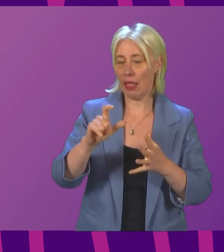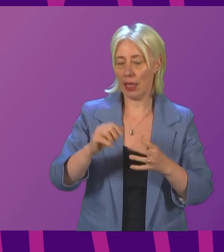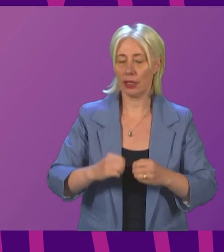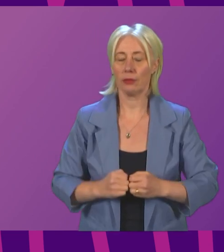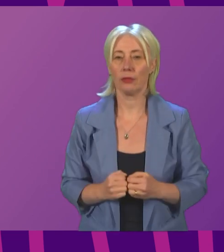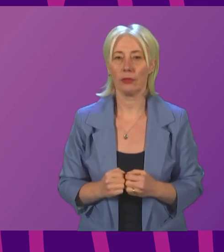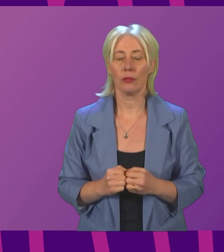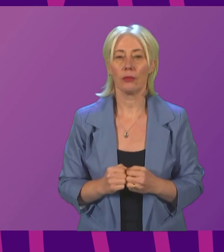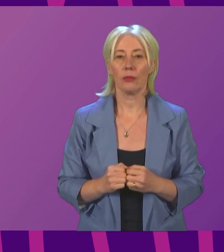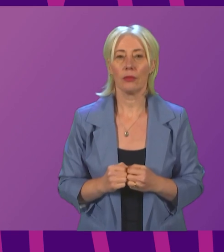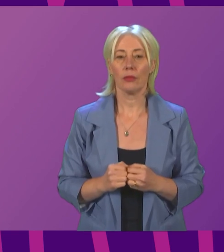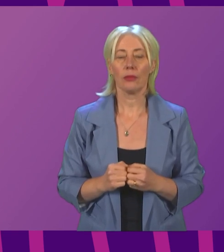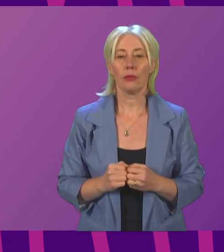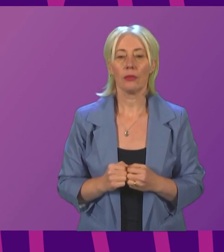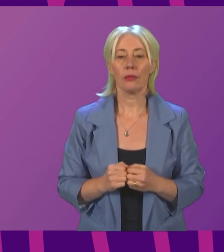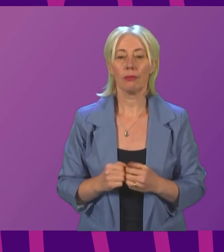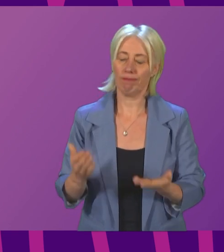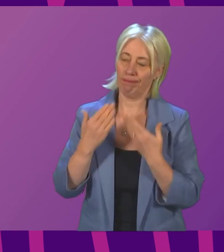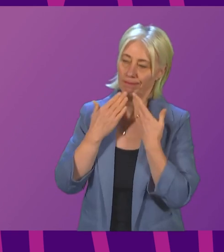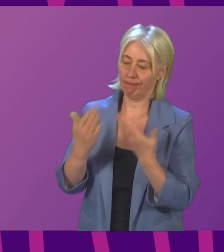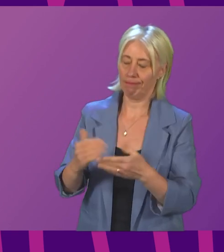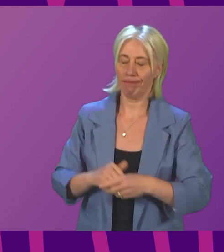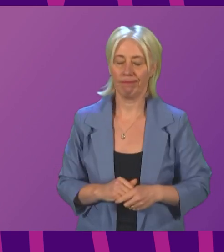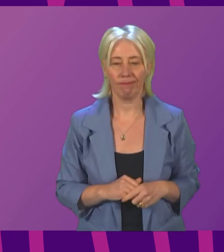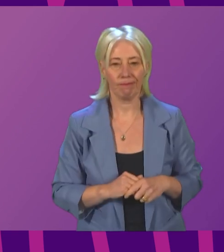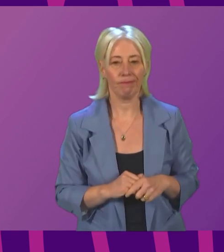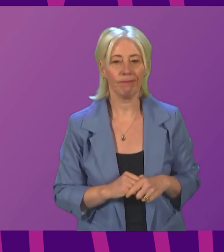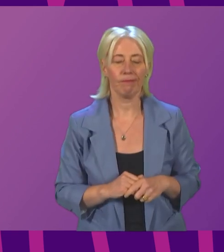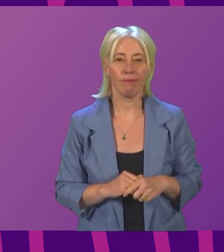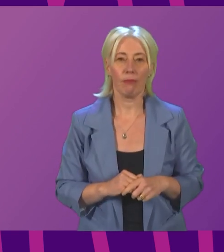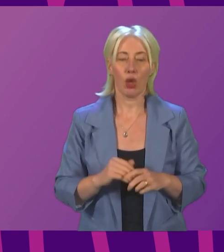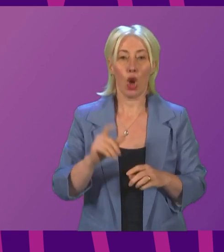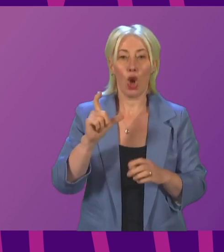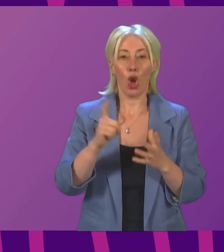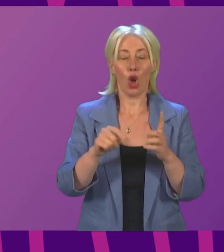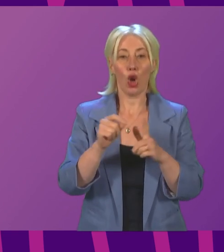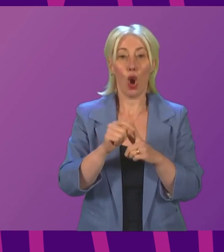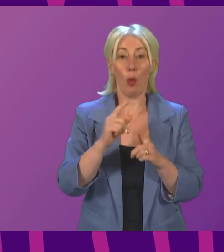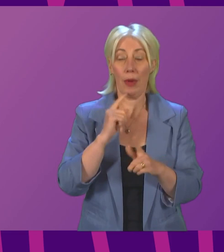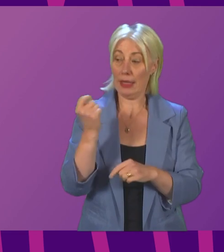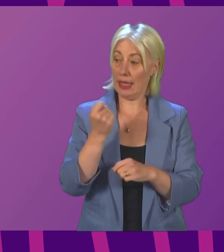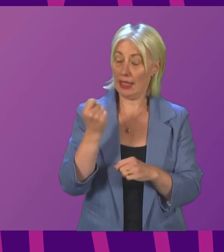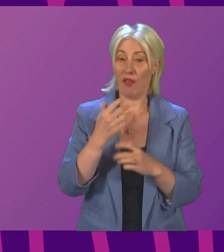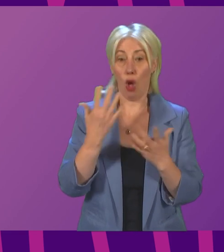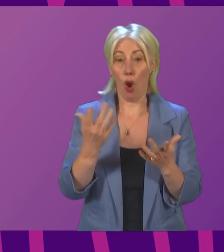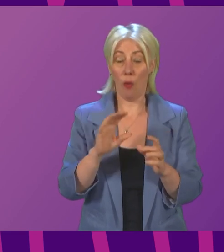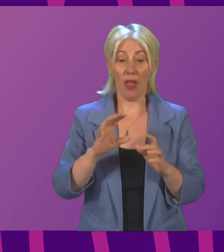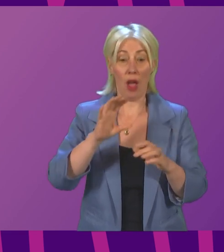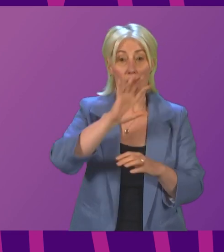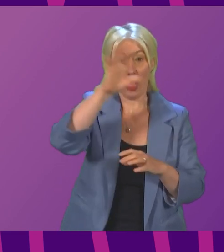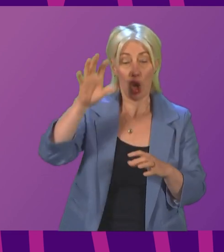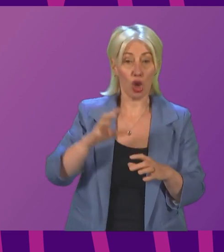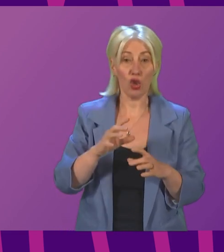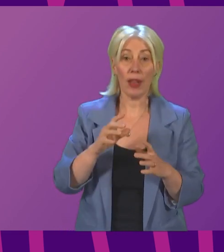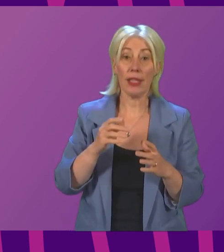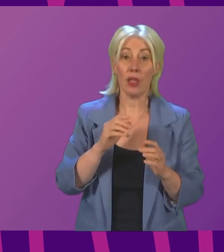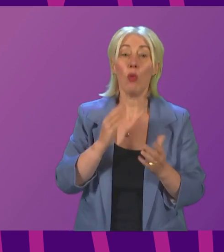by Monica Lennon. Thank you, President and Officer. Whether or not COP succeeds now depends entirely on whether countries deliver